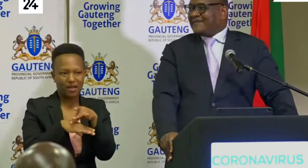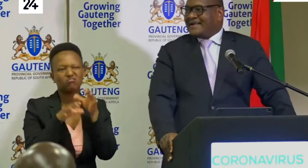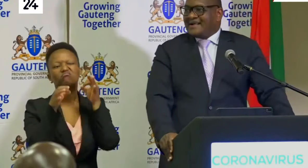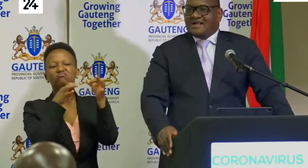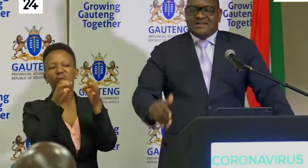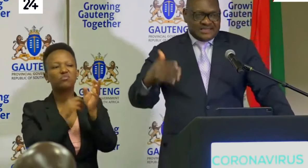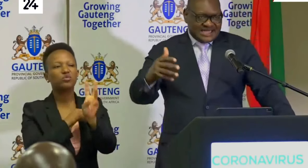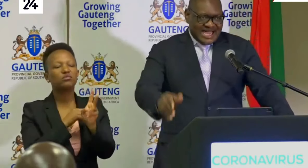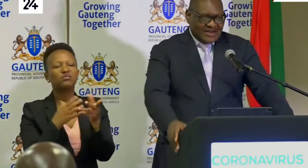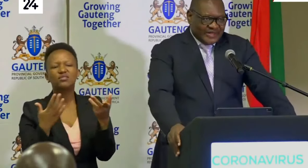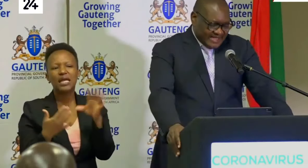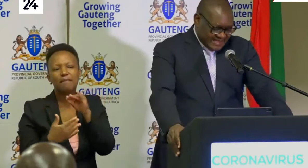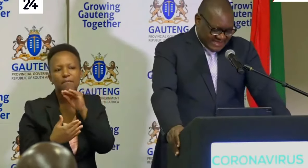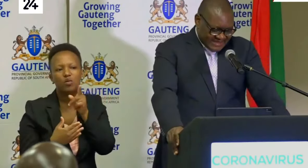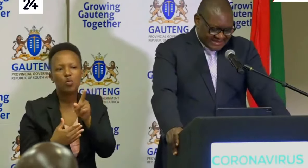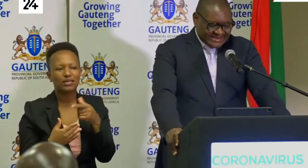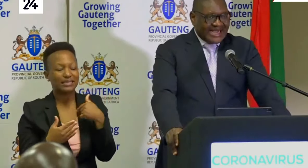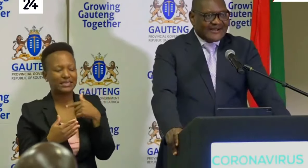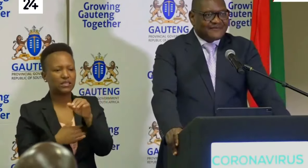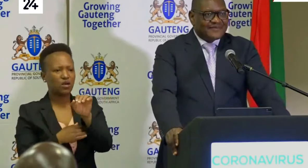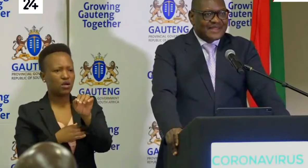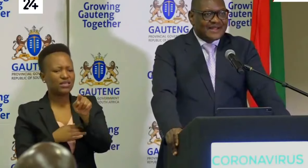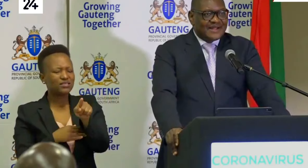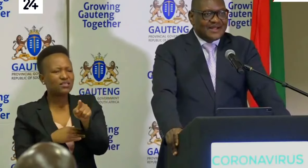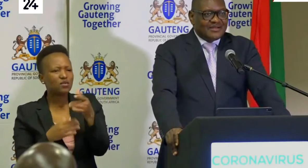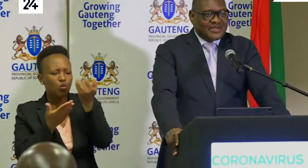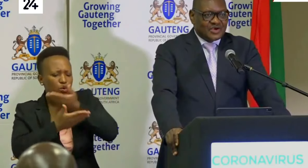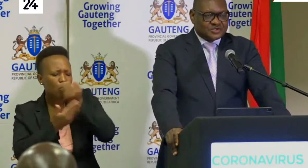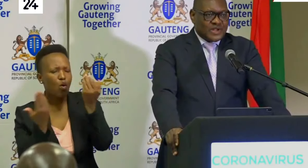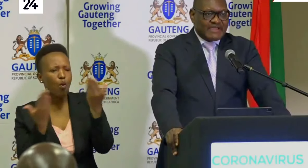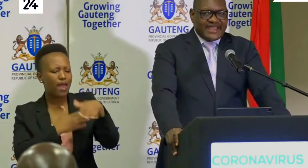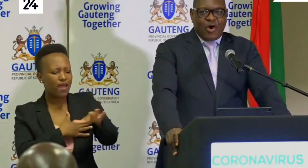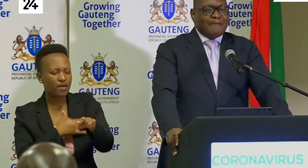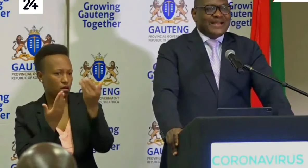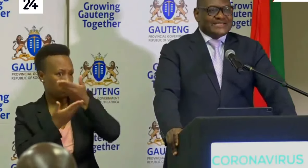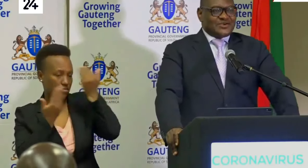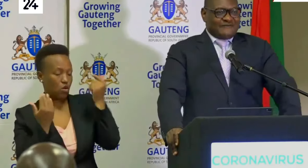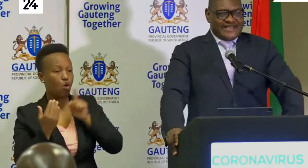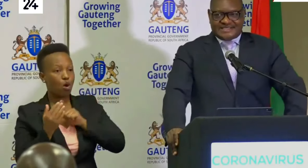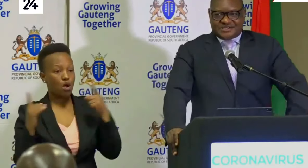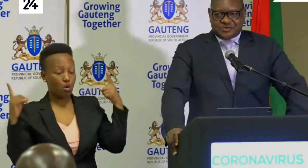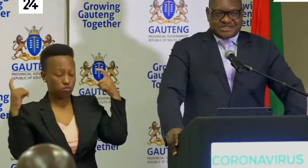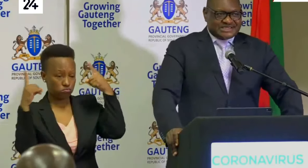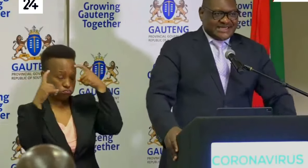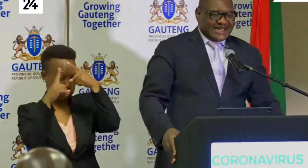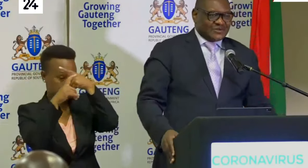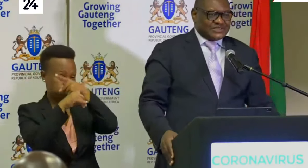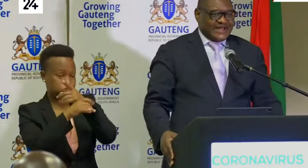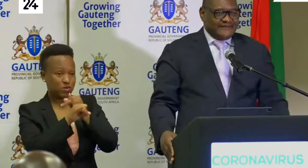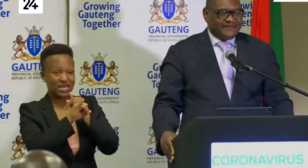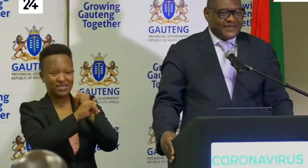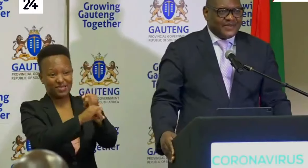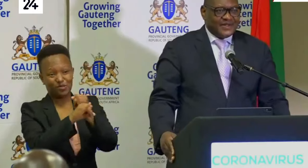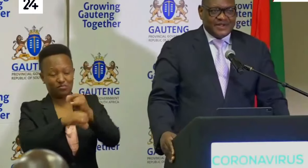these unallocated cases are, because we have a complex of institutions in